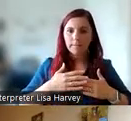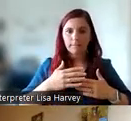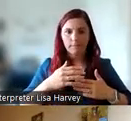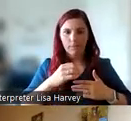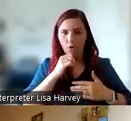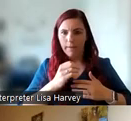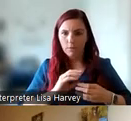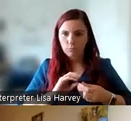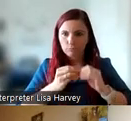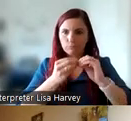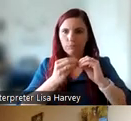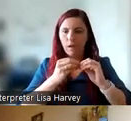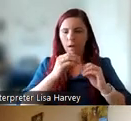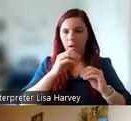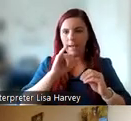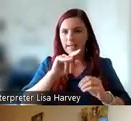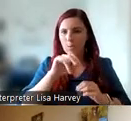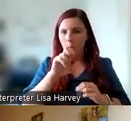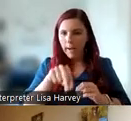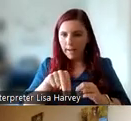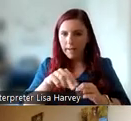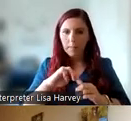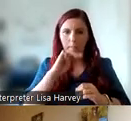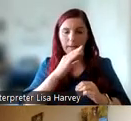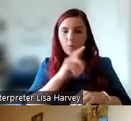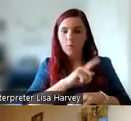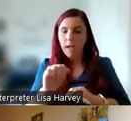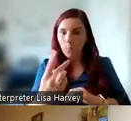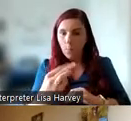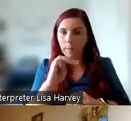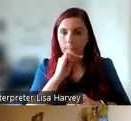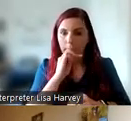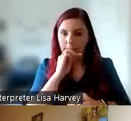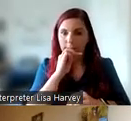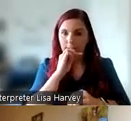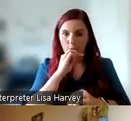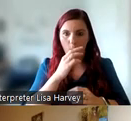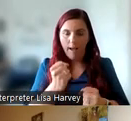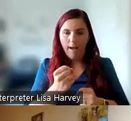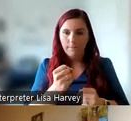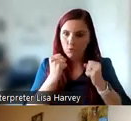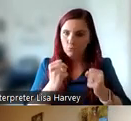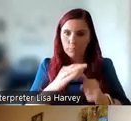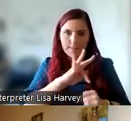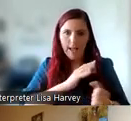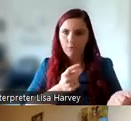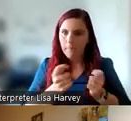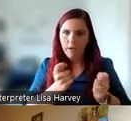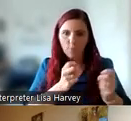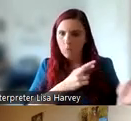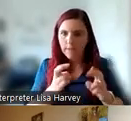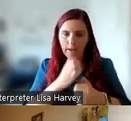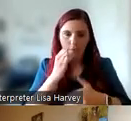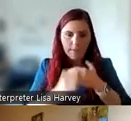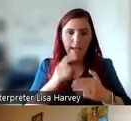which means that if you do have type one diabetes, you have an intensive self-management regime every day, which includes testing your blood